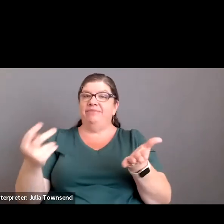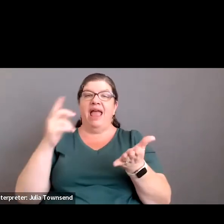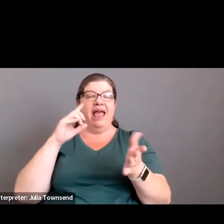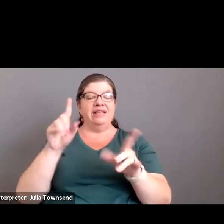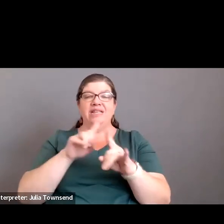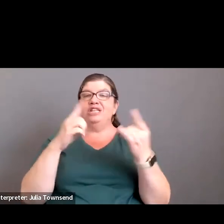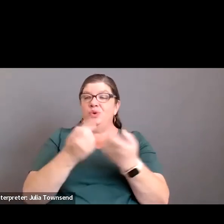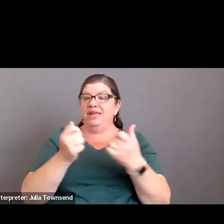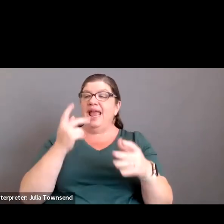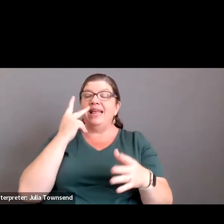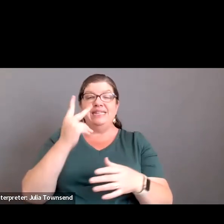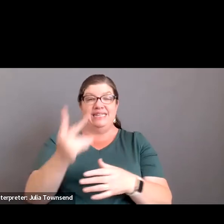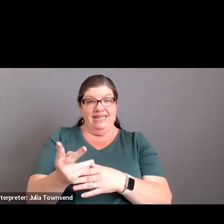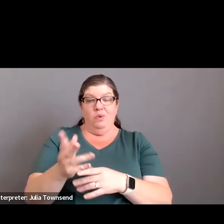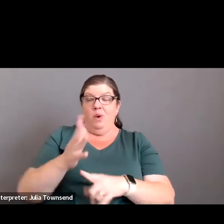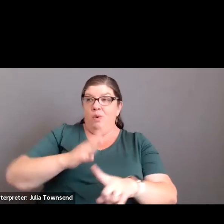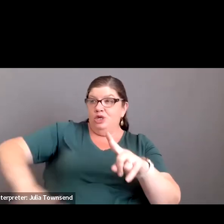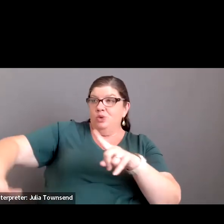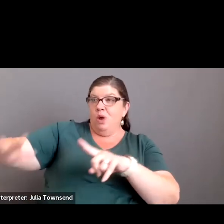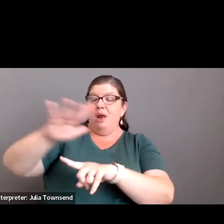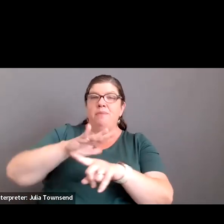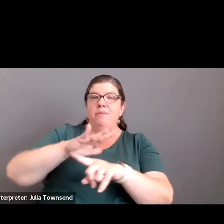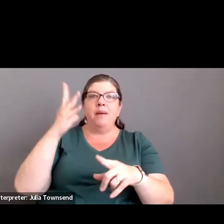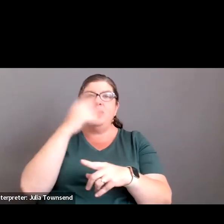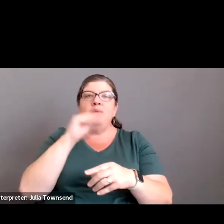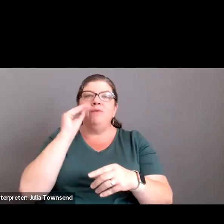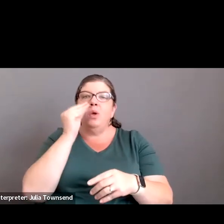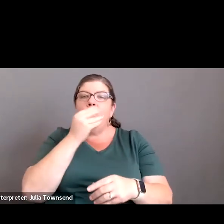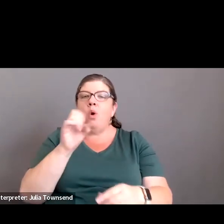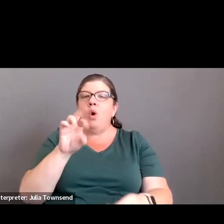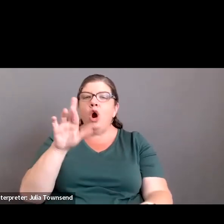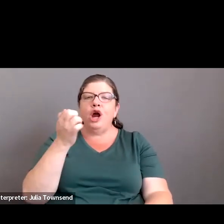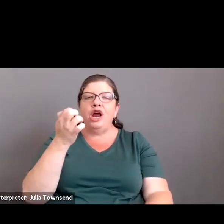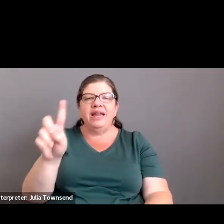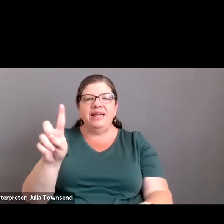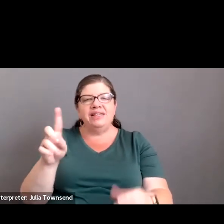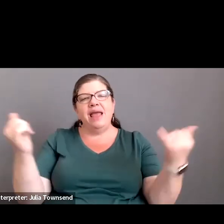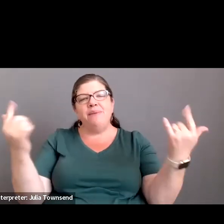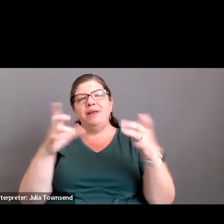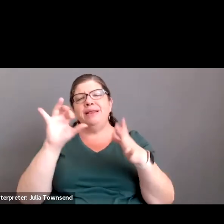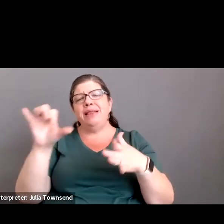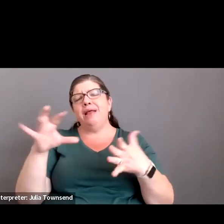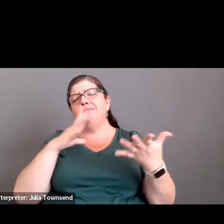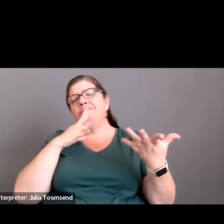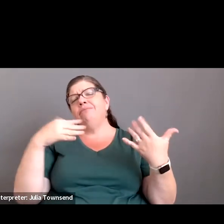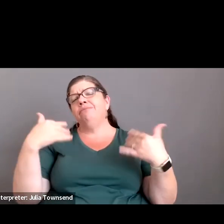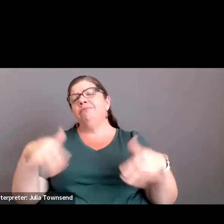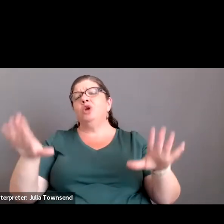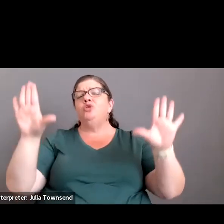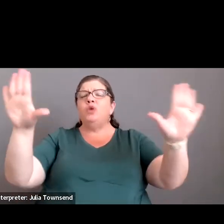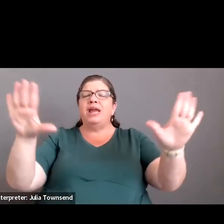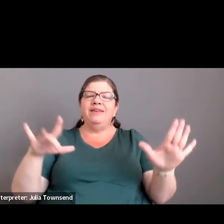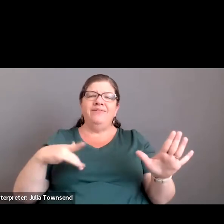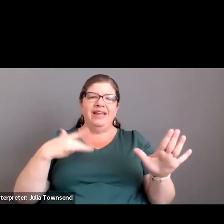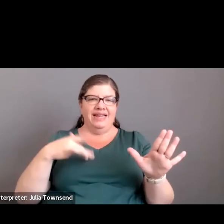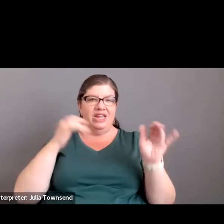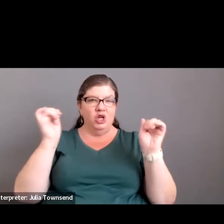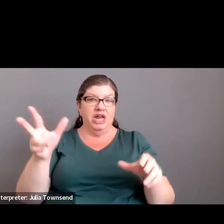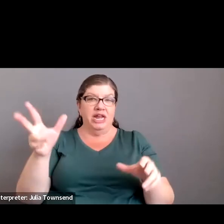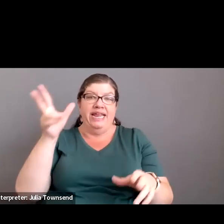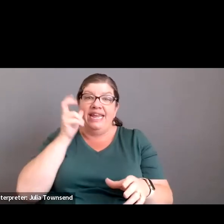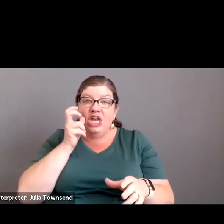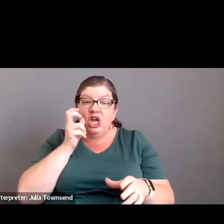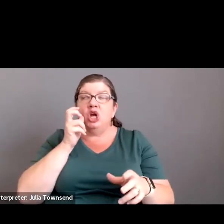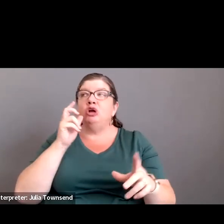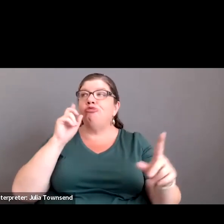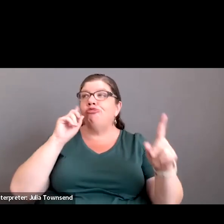it and, you know, we were surrounded by those beautiful orchids. That everyone had a chance to do that. But it just, it was just a great feeling. And you can hear it coming